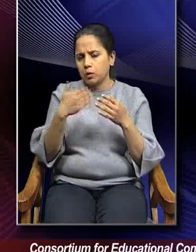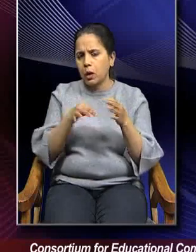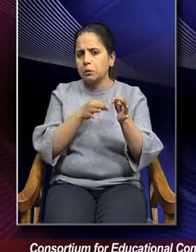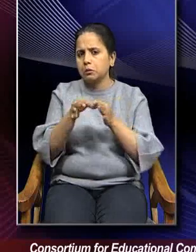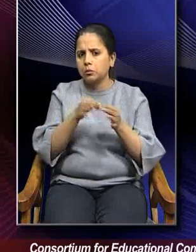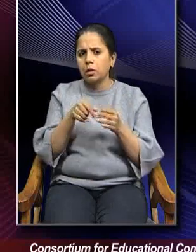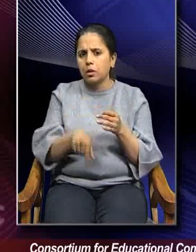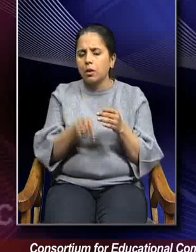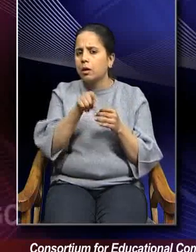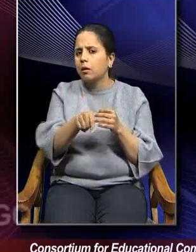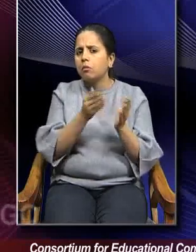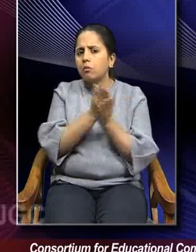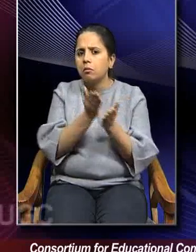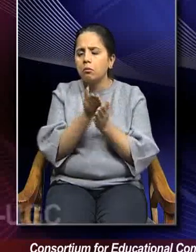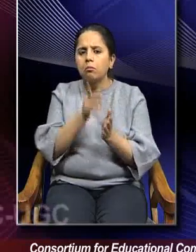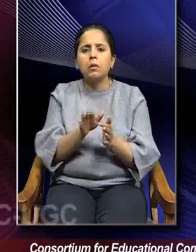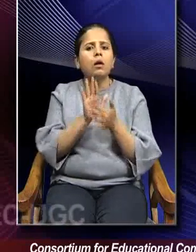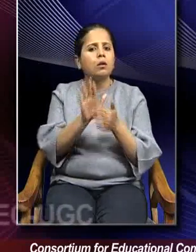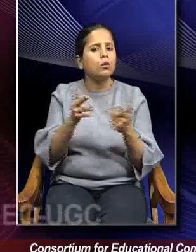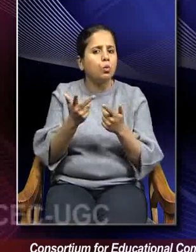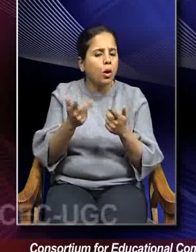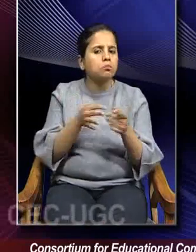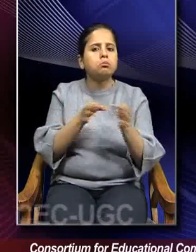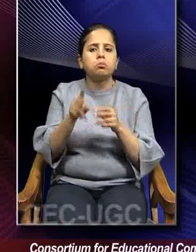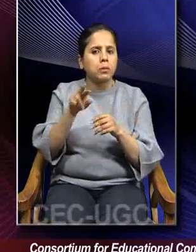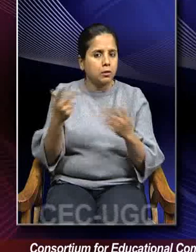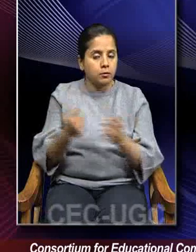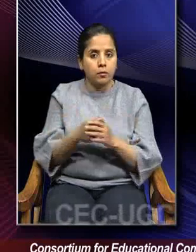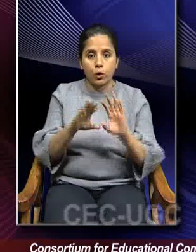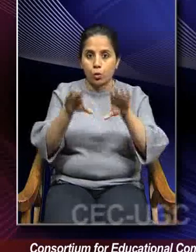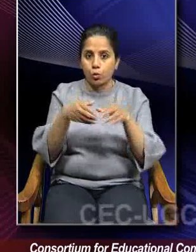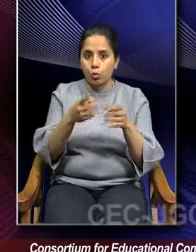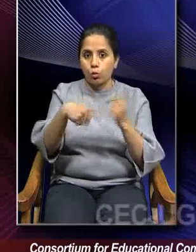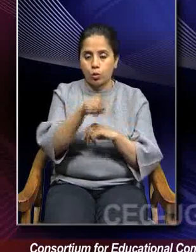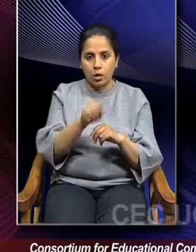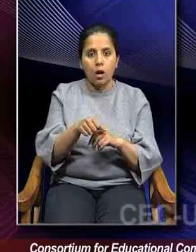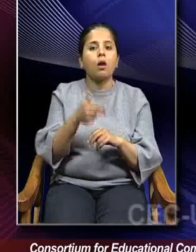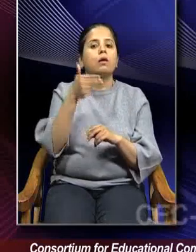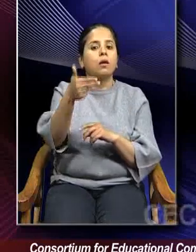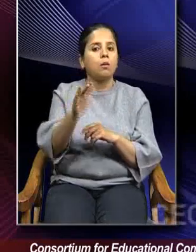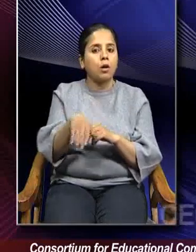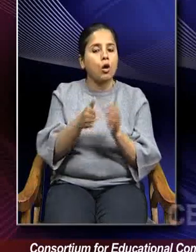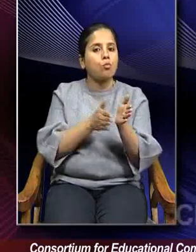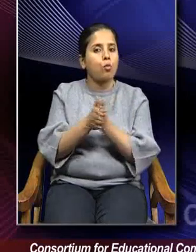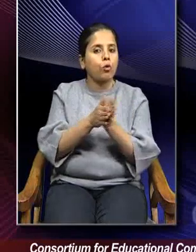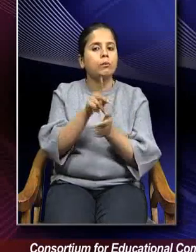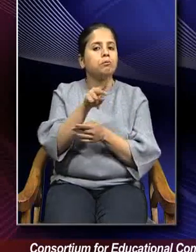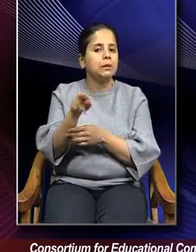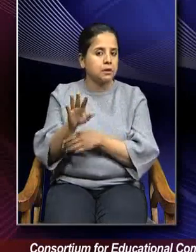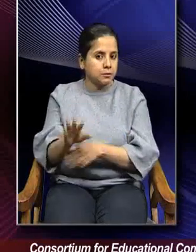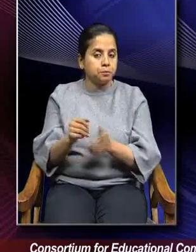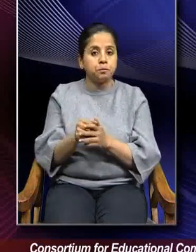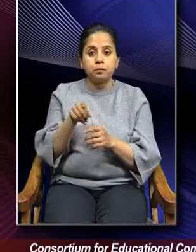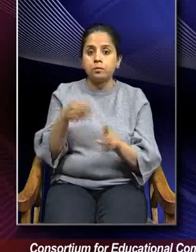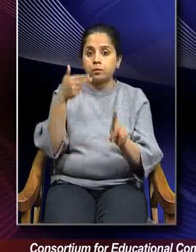of these methods indicate or signify. As a group, they can be referred to as motivation means. They are